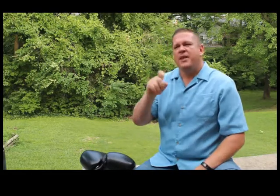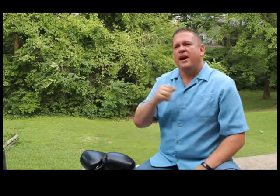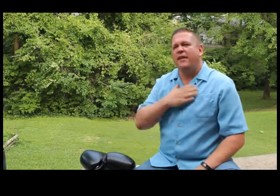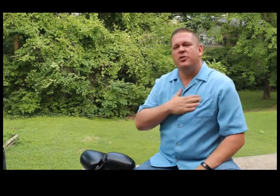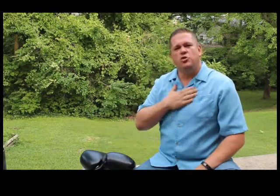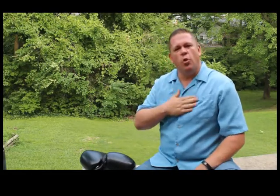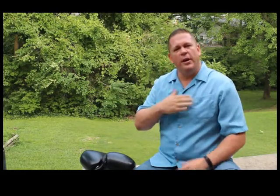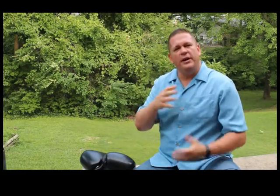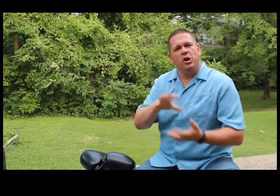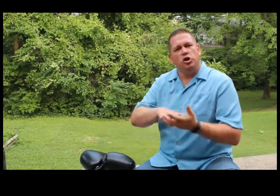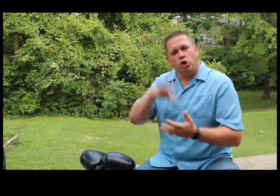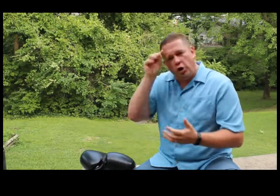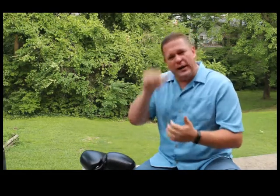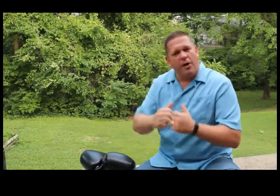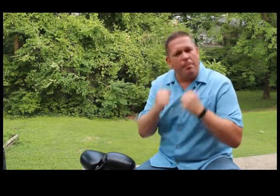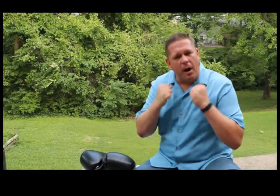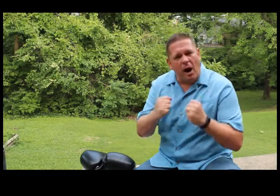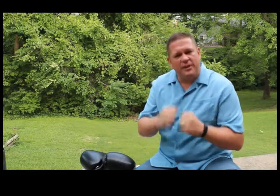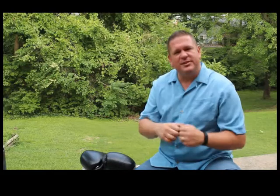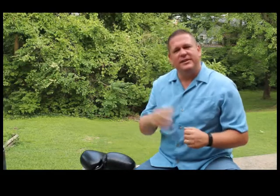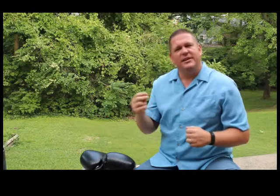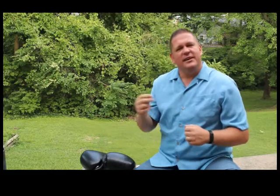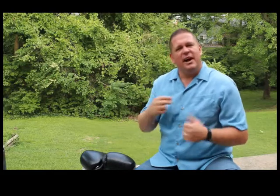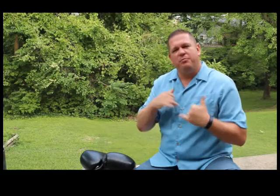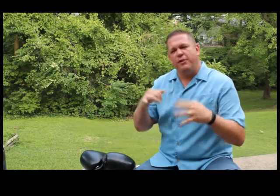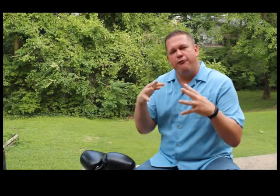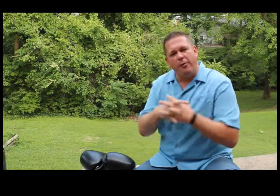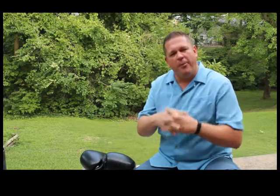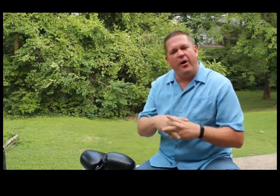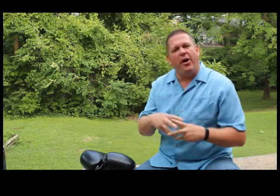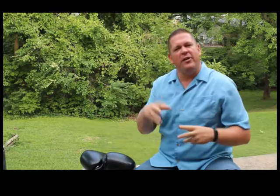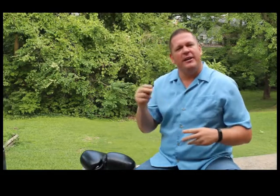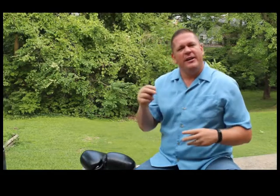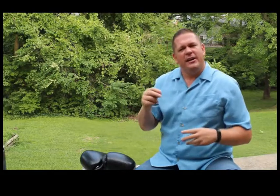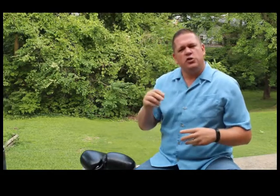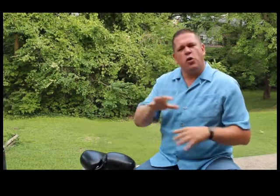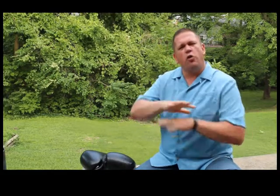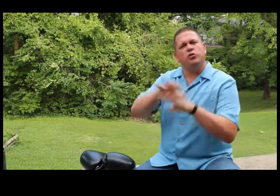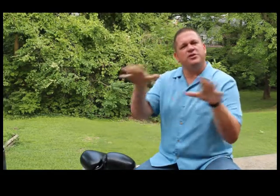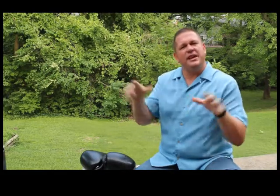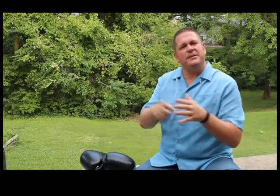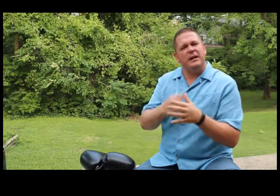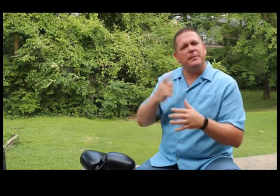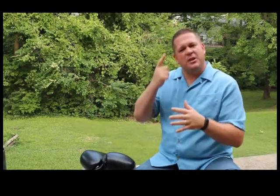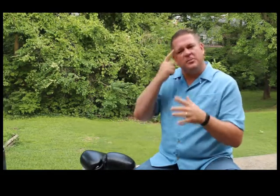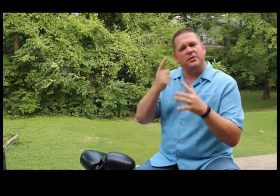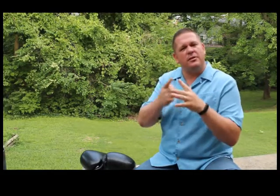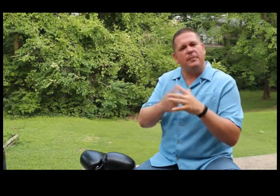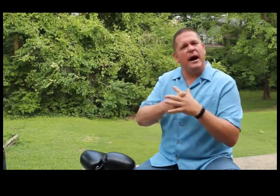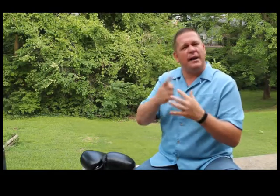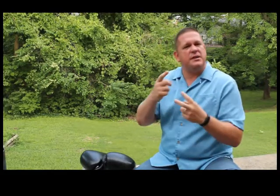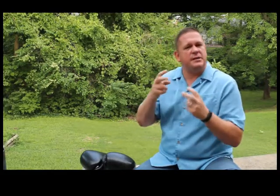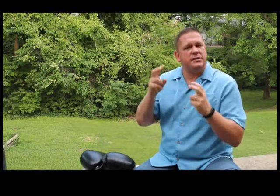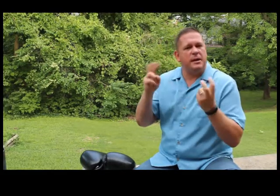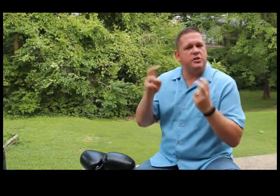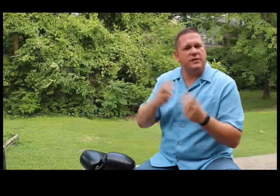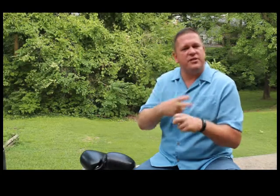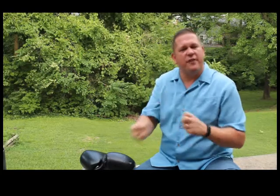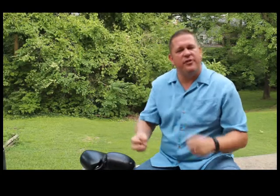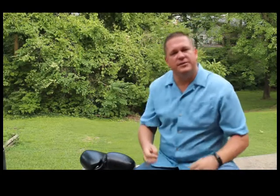I've enjoyed learning how to box, and I've played football. And so all those things sometimes come to mind as subjects of toughness.